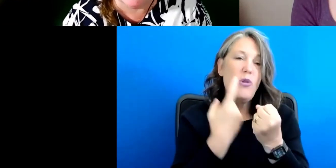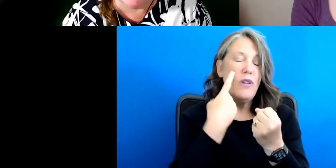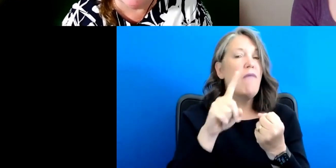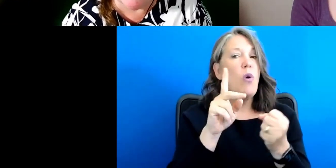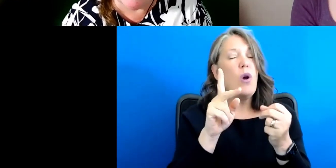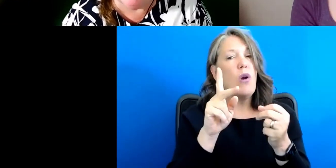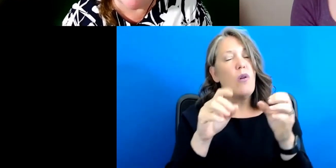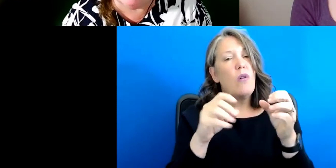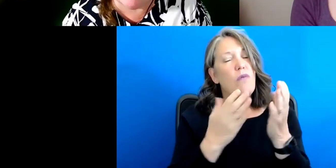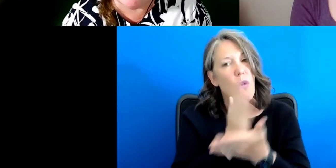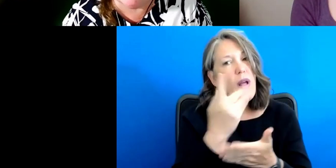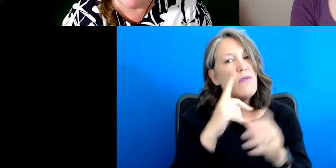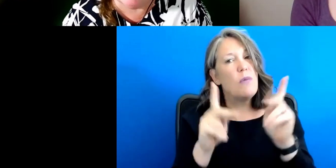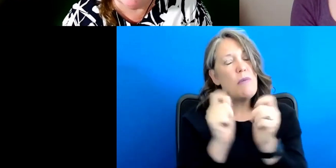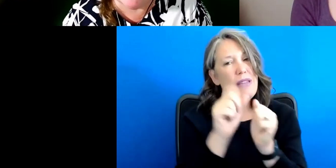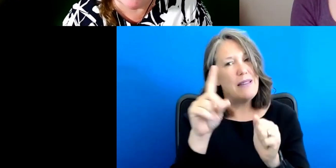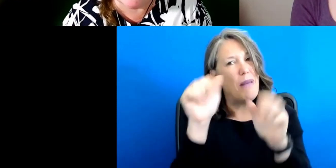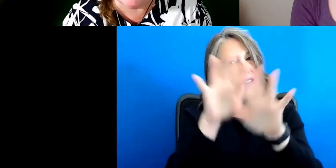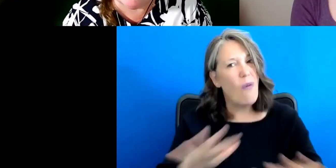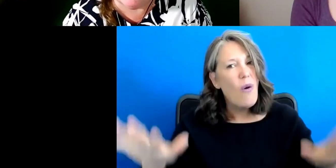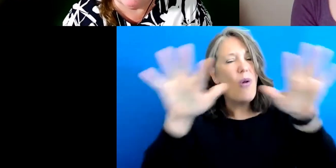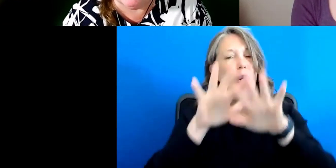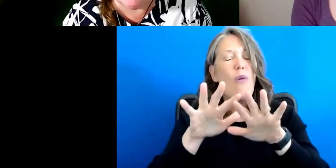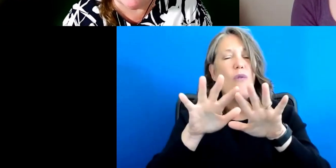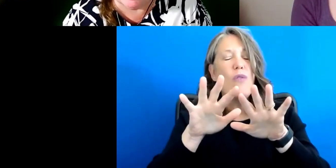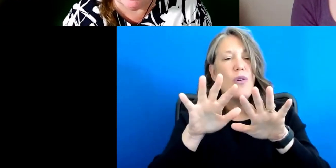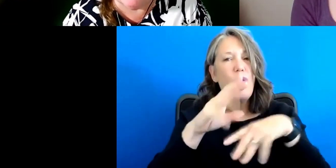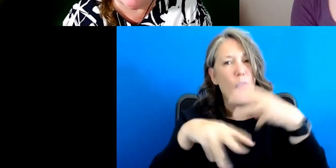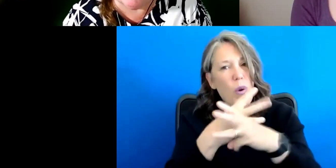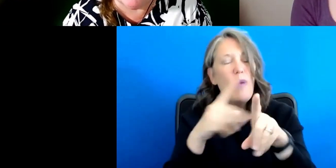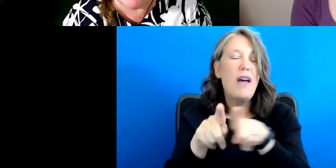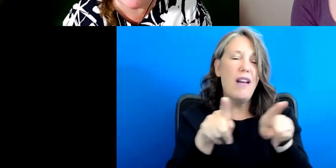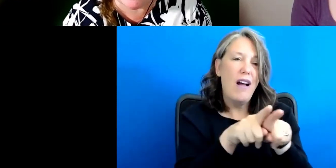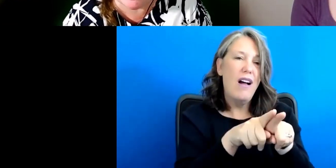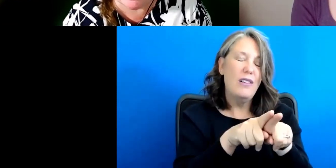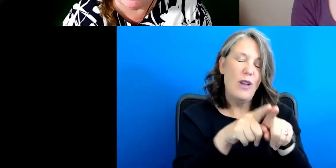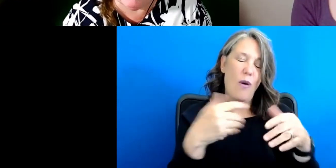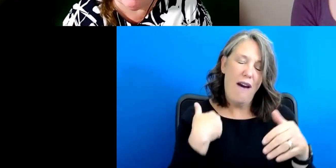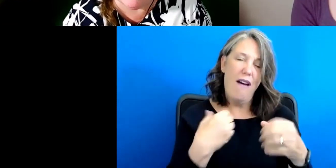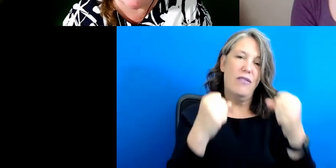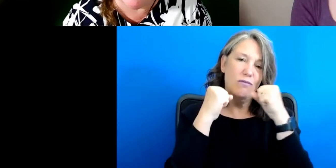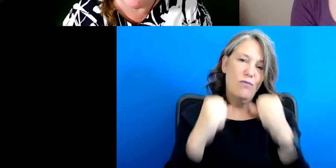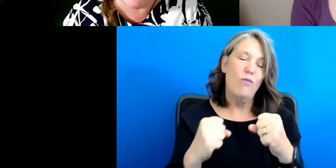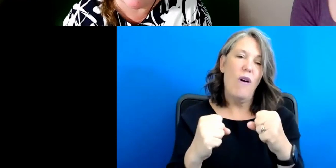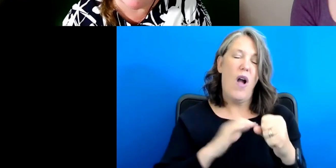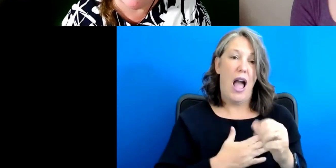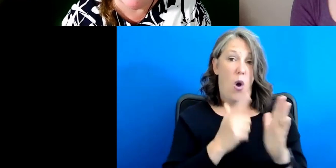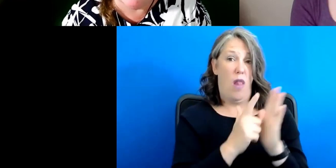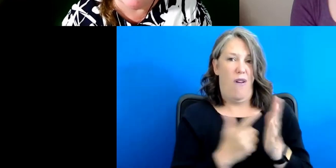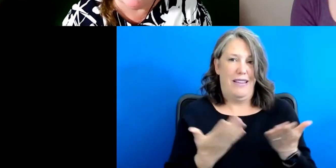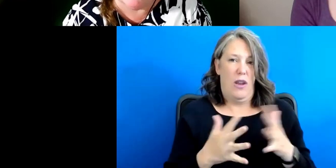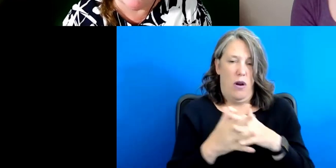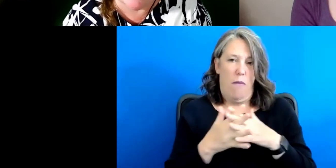but it would invigorate the implementation of our own, um, robust laws domestically.